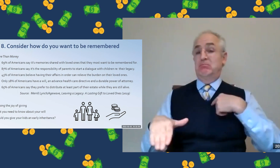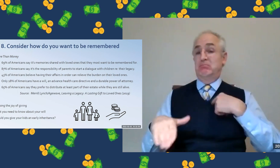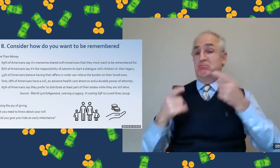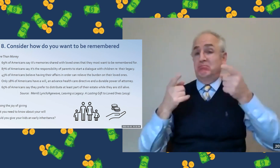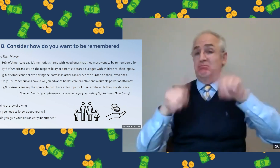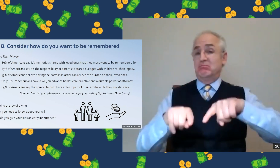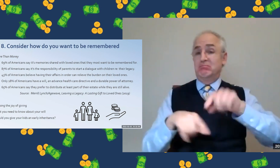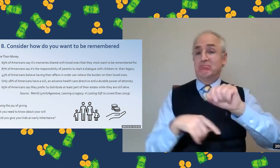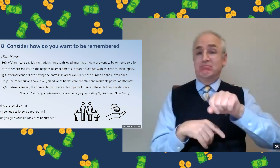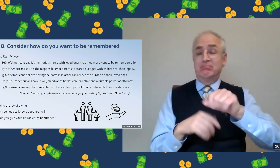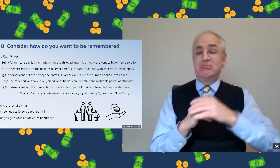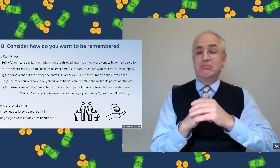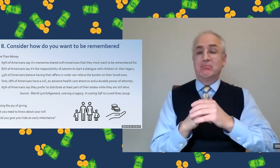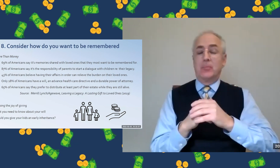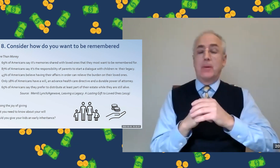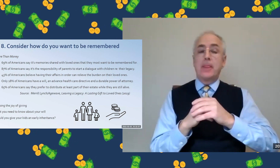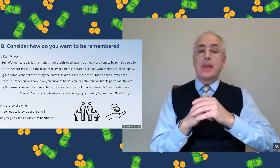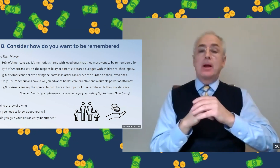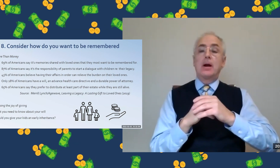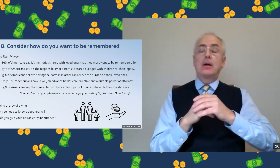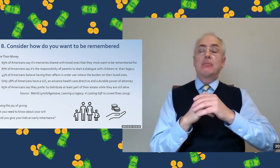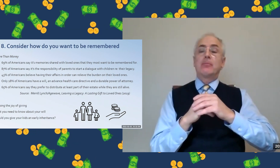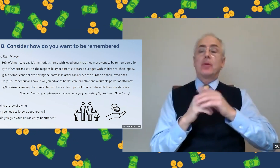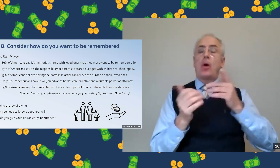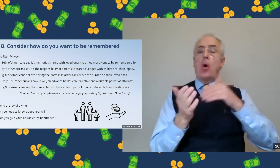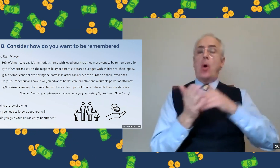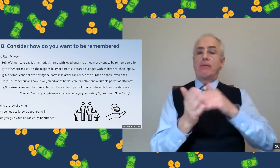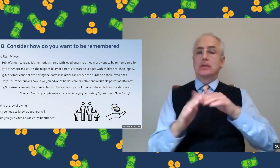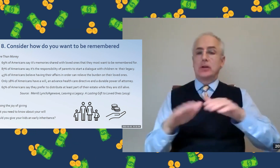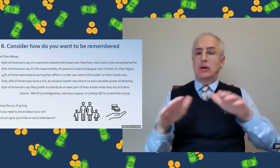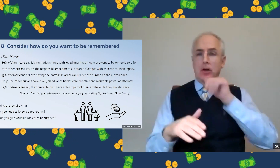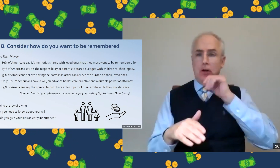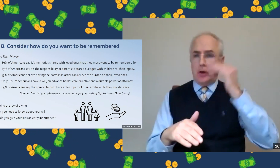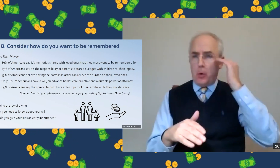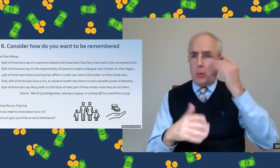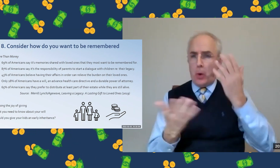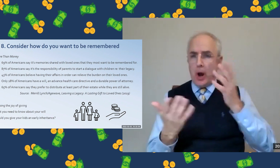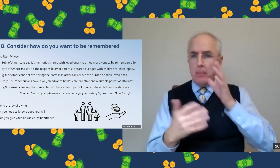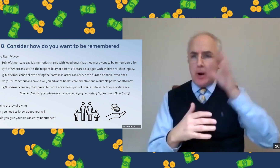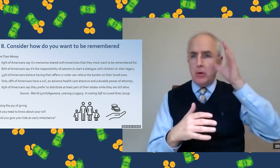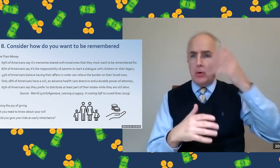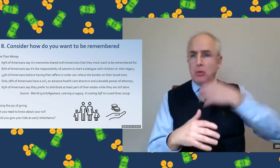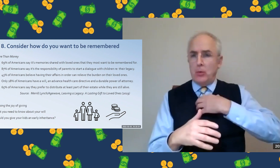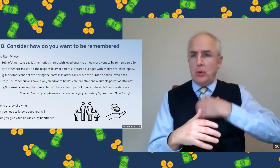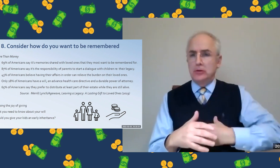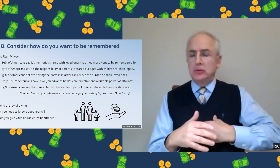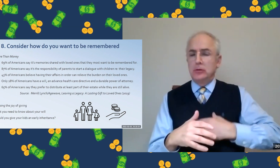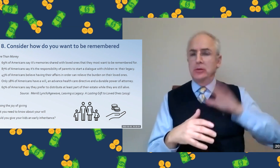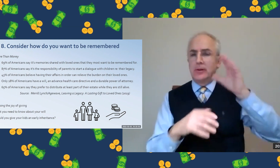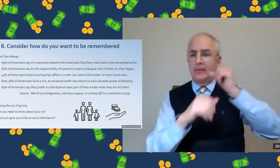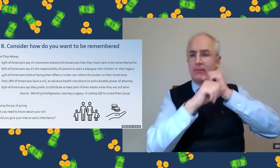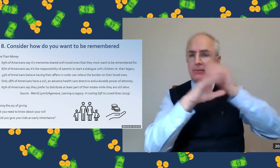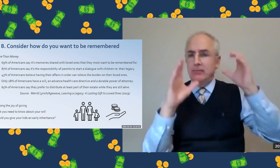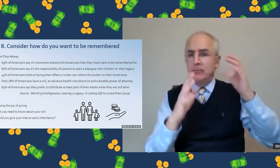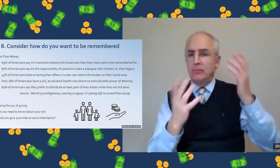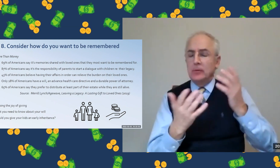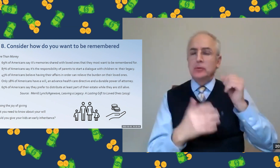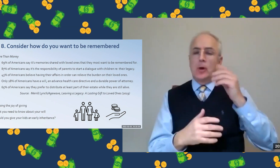to start a dialogue with their children about their legacy. Because often children don't know what parents'